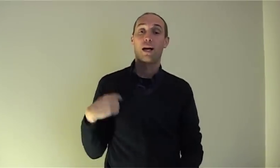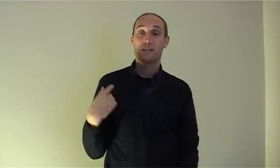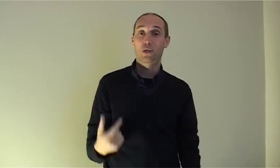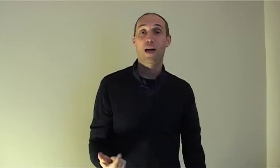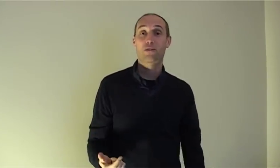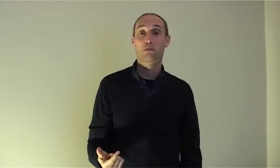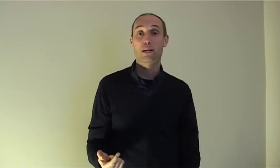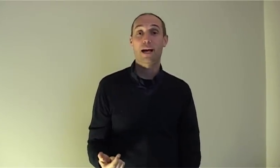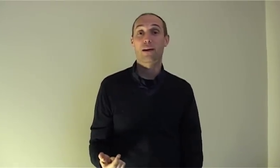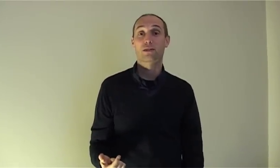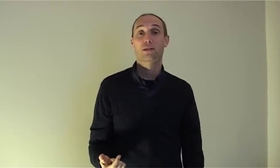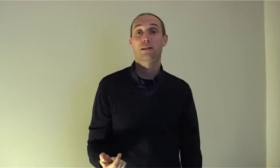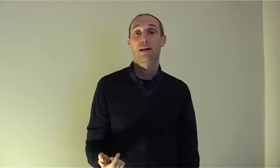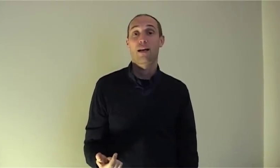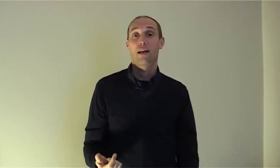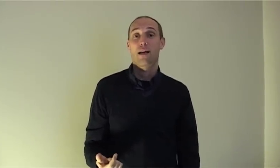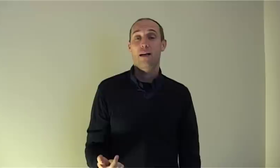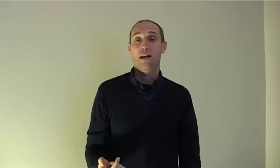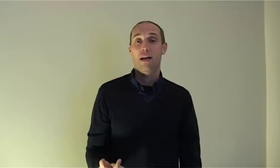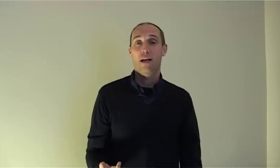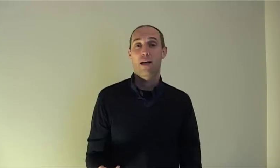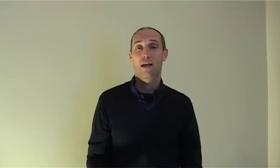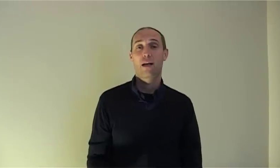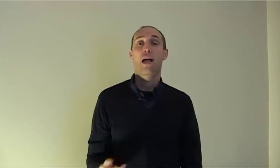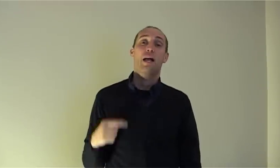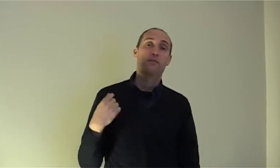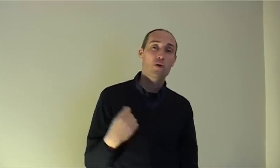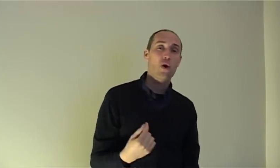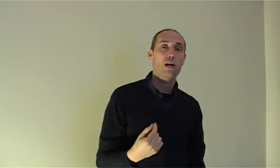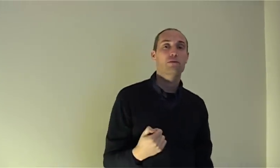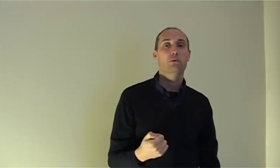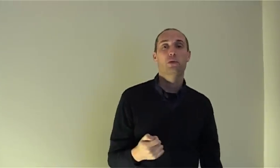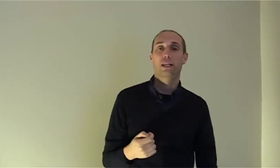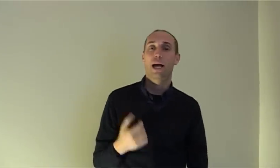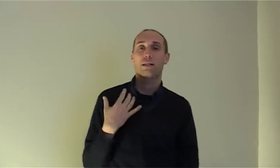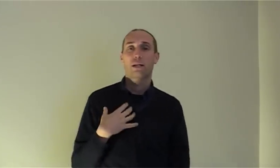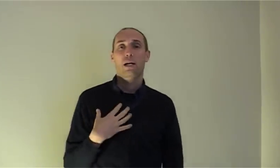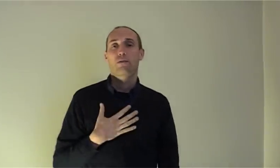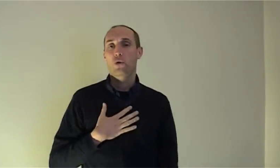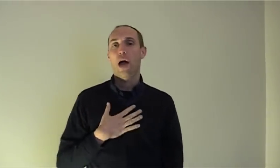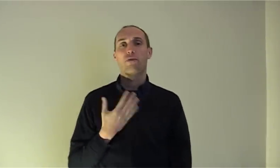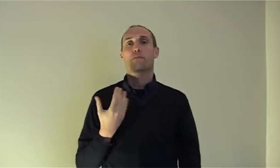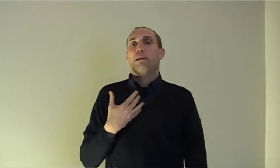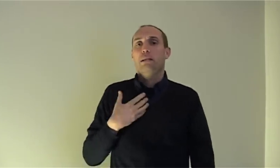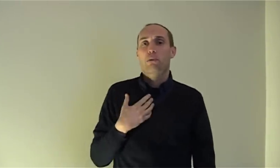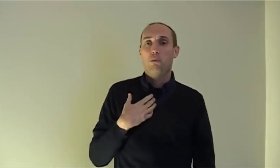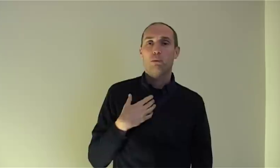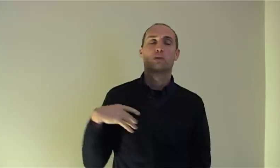until you have to breathe out if you're not comfortable doing that if you have breathing problems